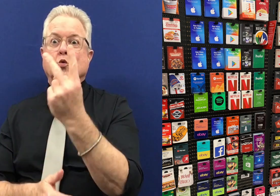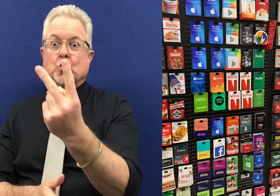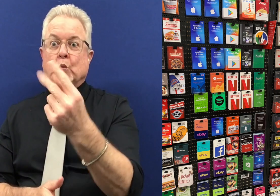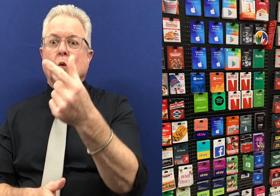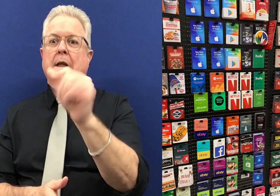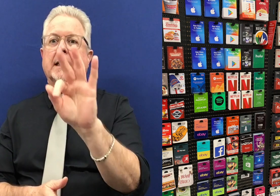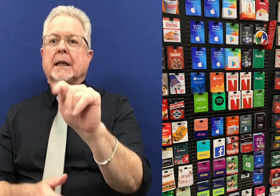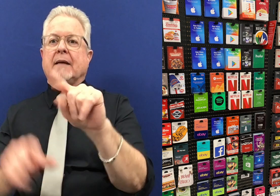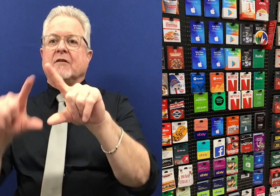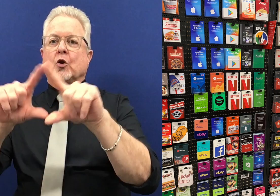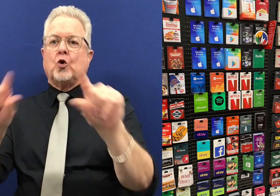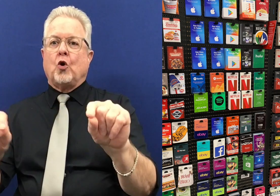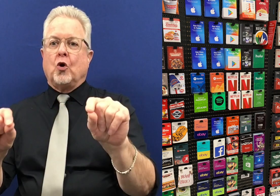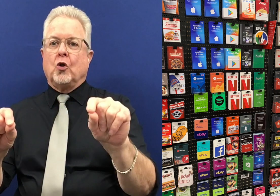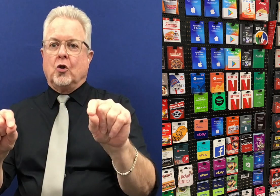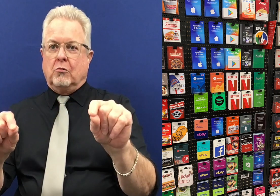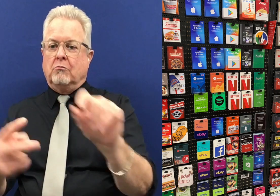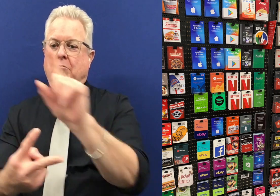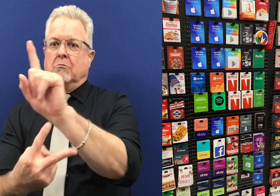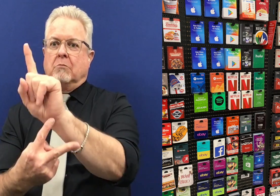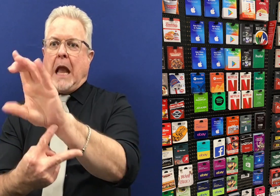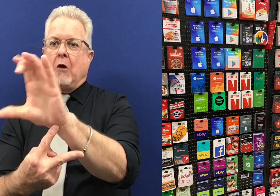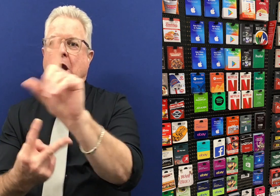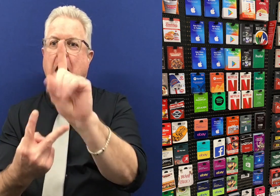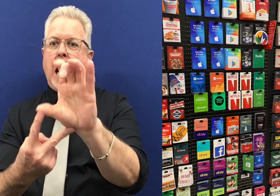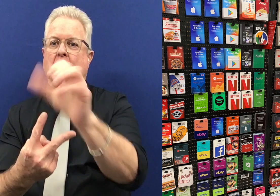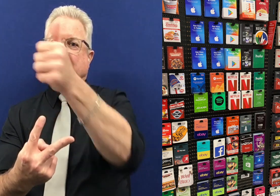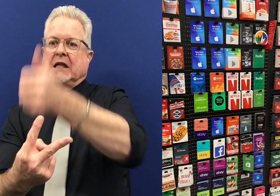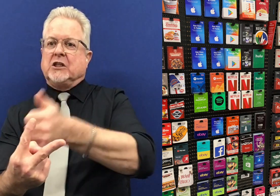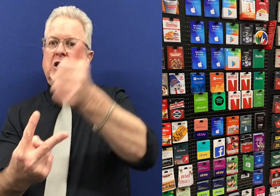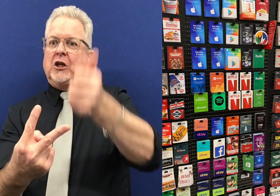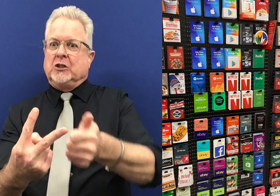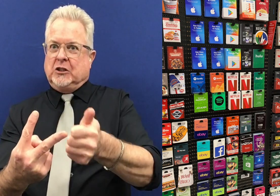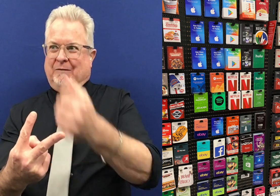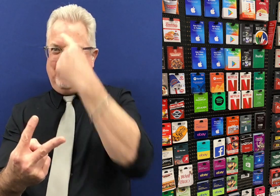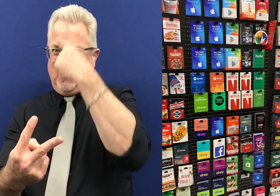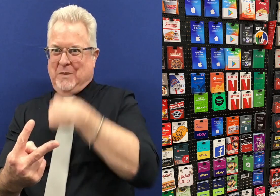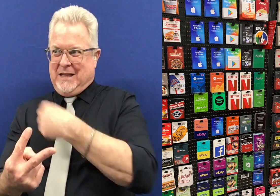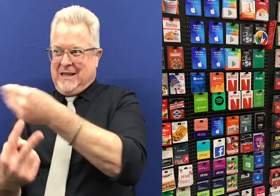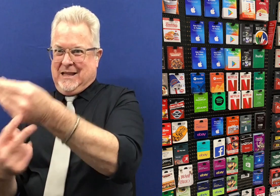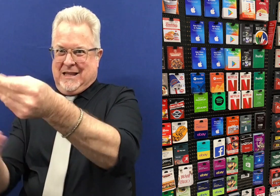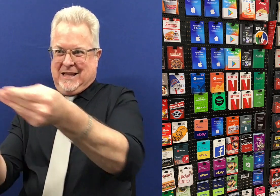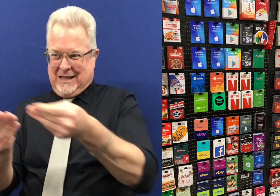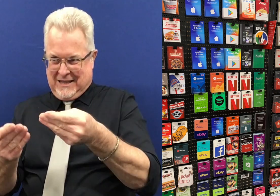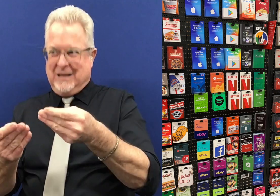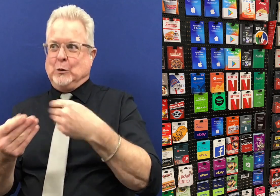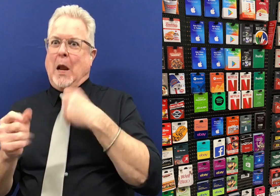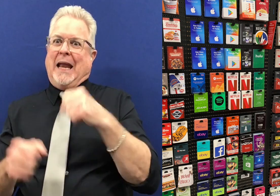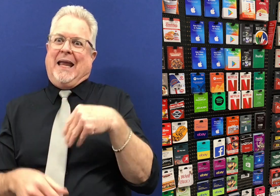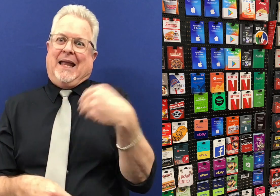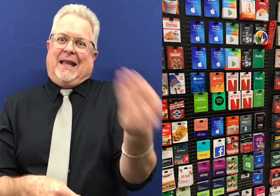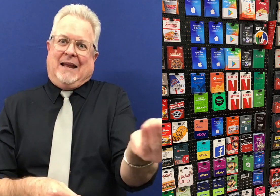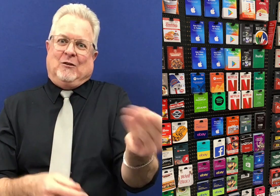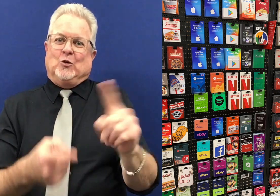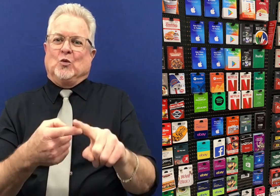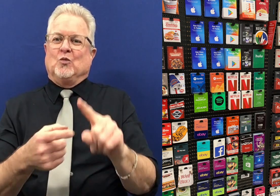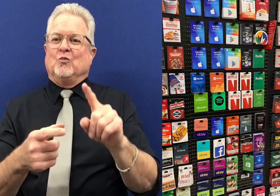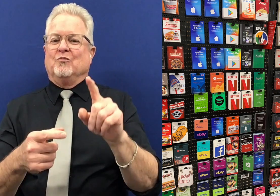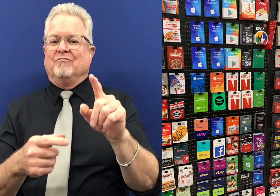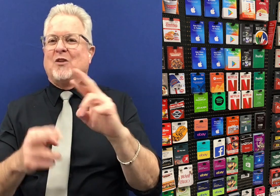and buy two gift cards for $100 each for me then I can give them to